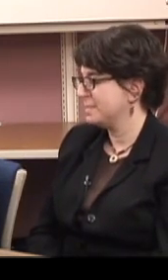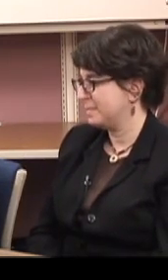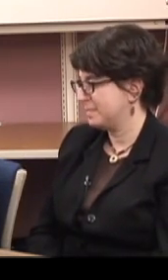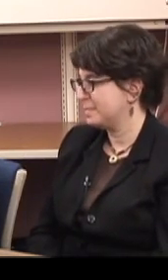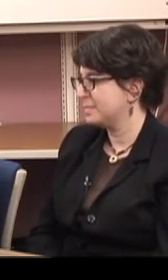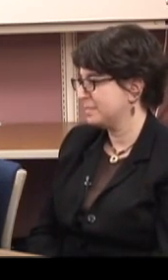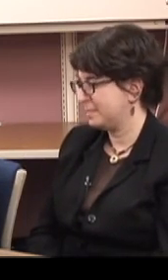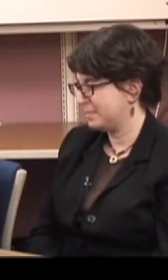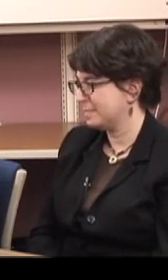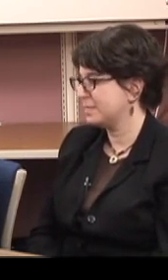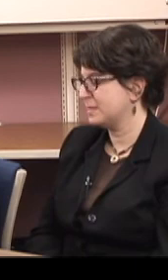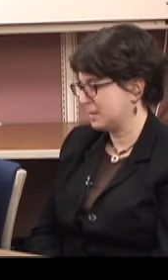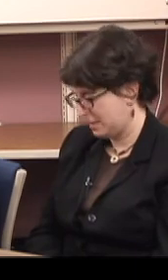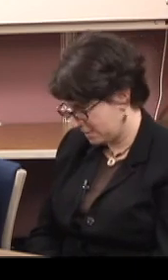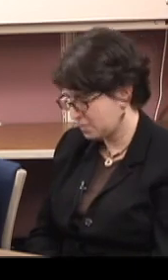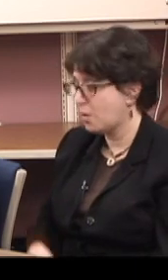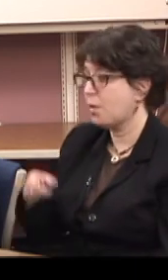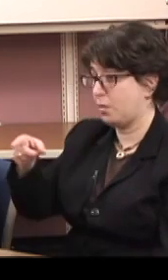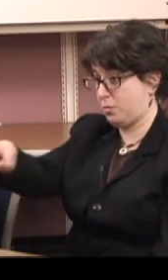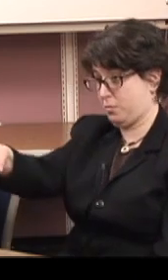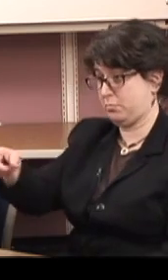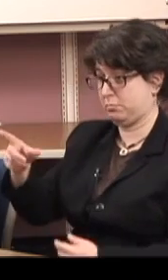So deafness is your primary disability?